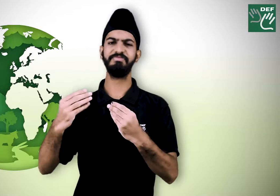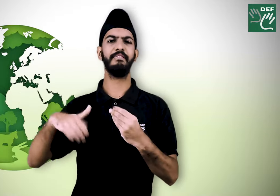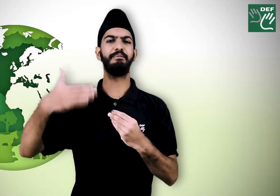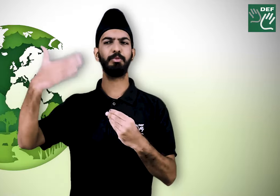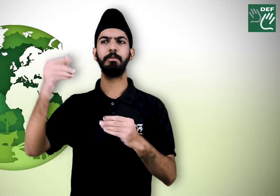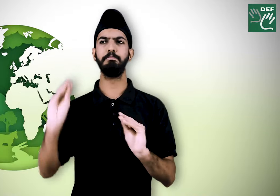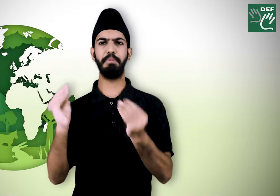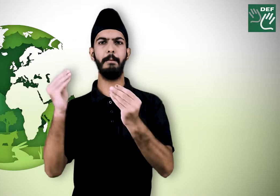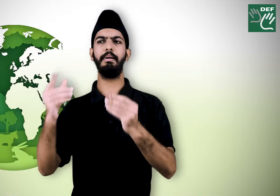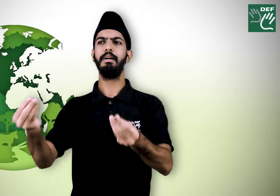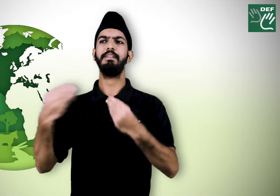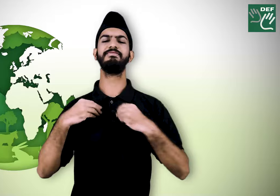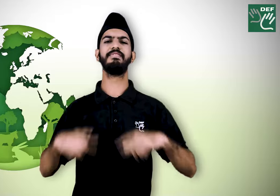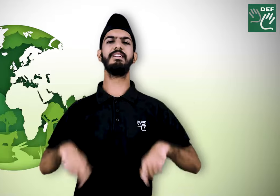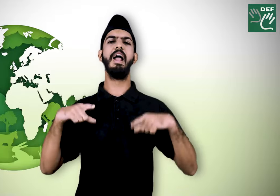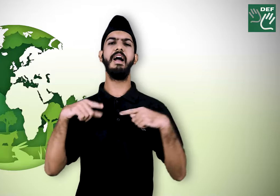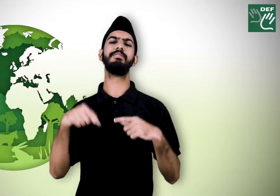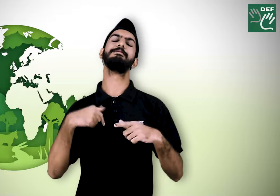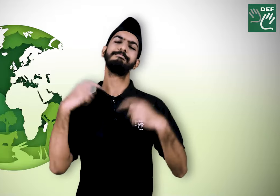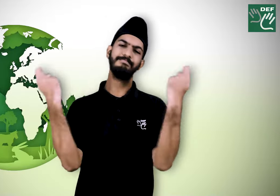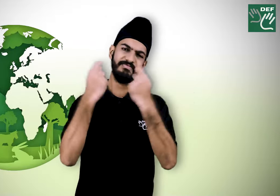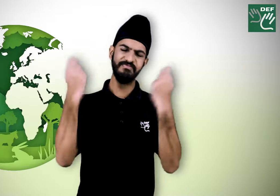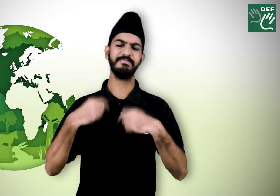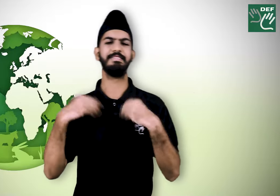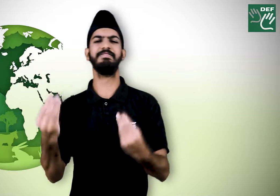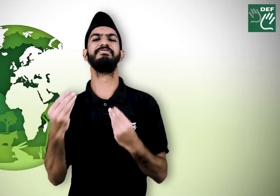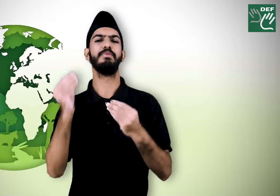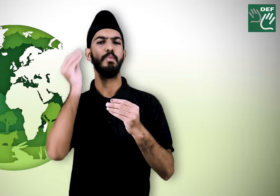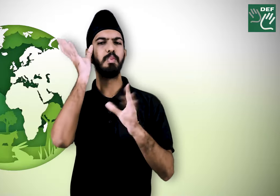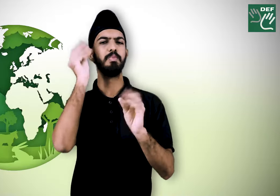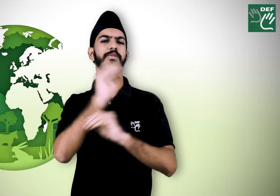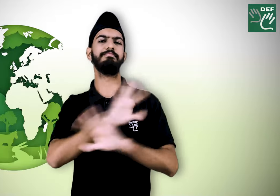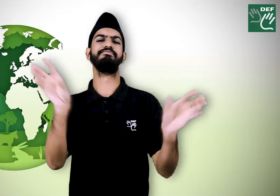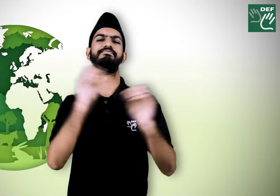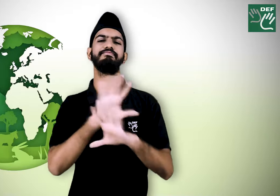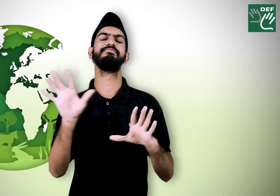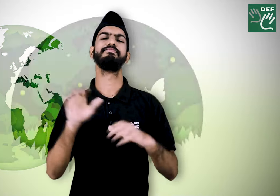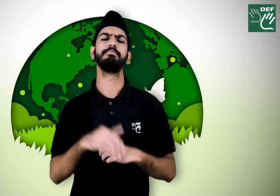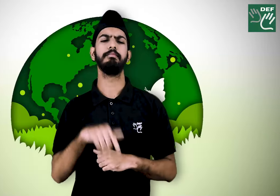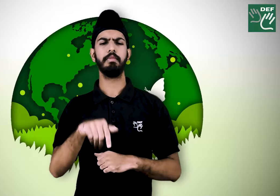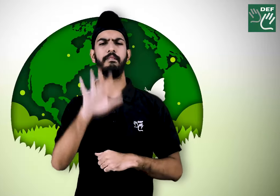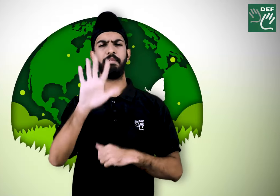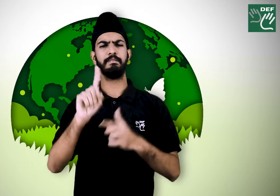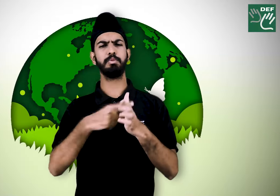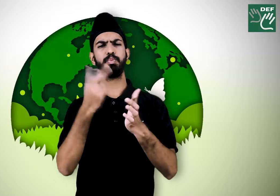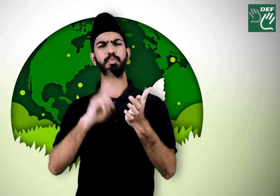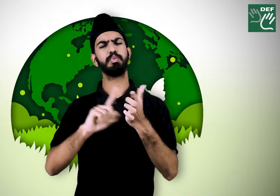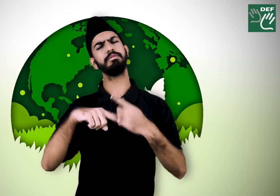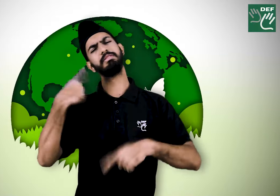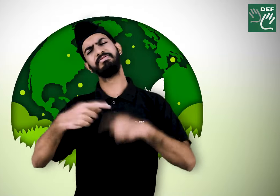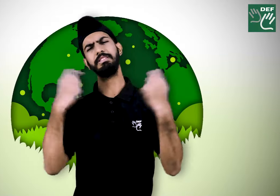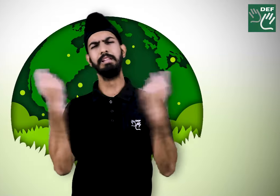environment. So it's a global event celebrated every year on 5th.